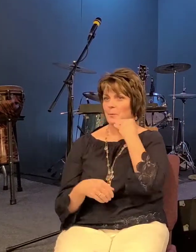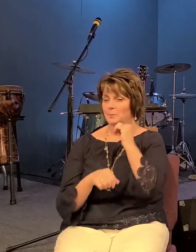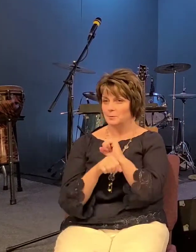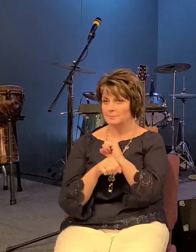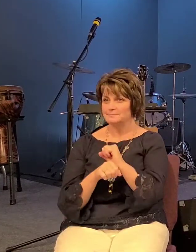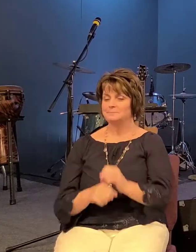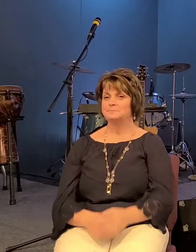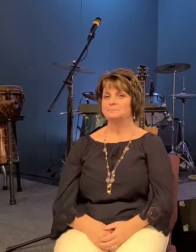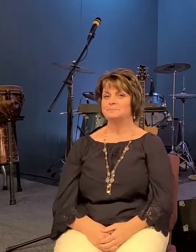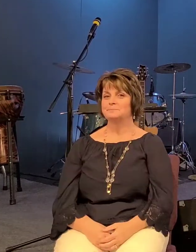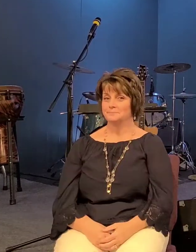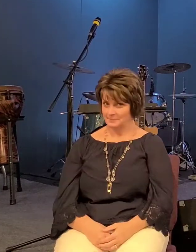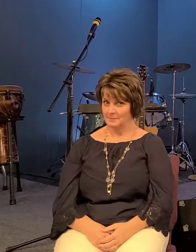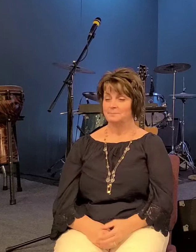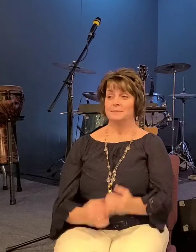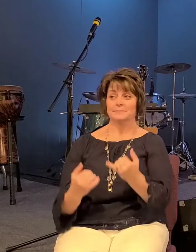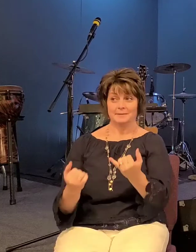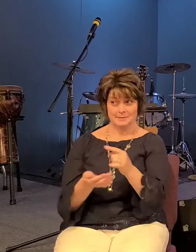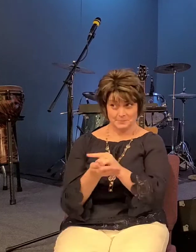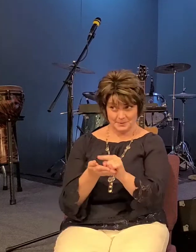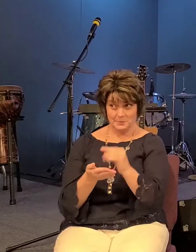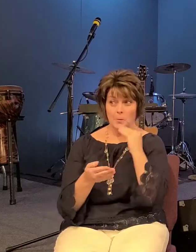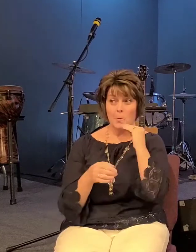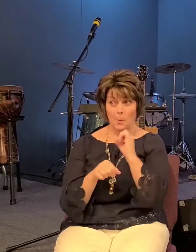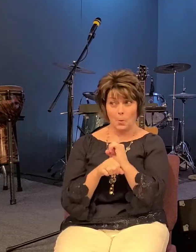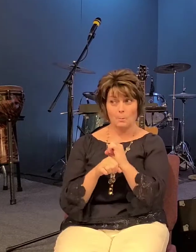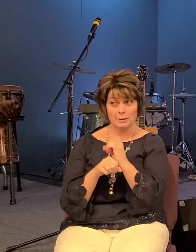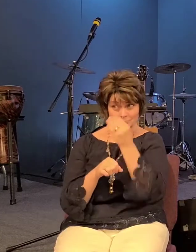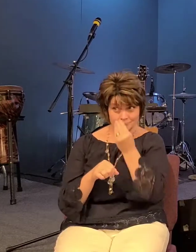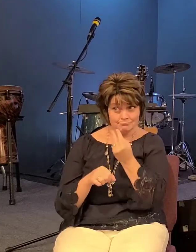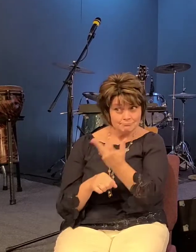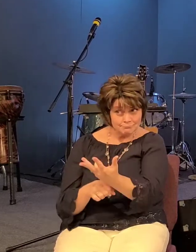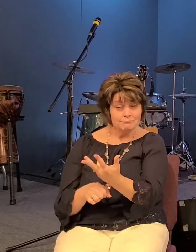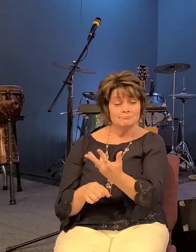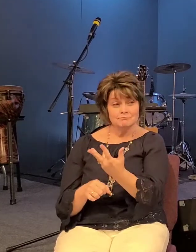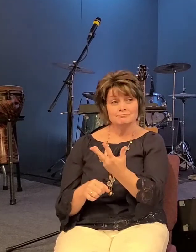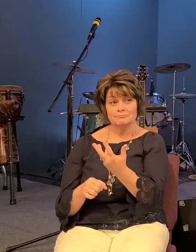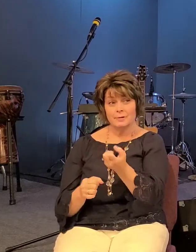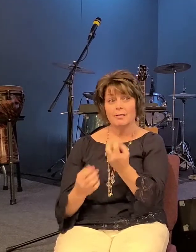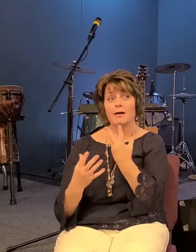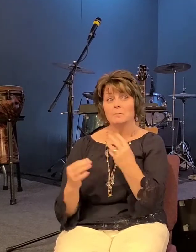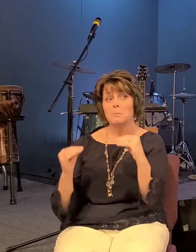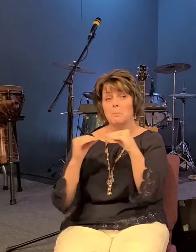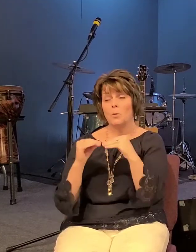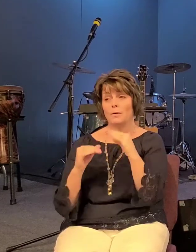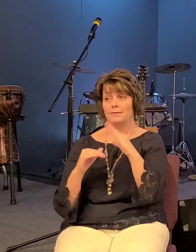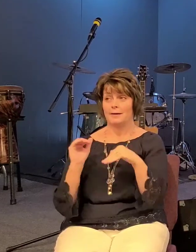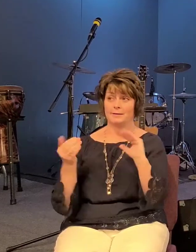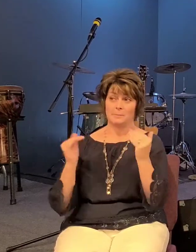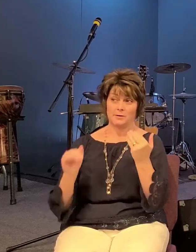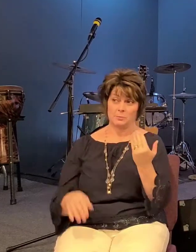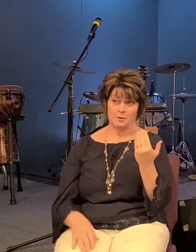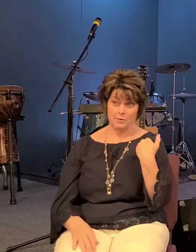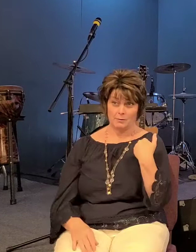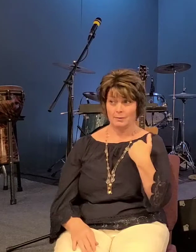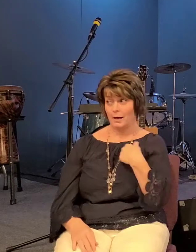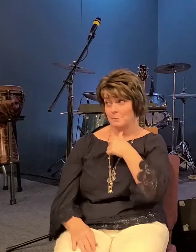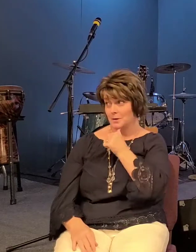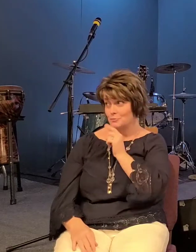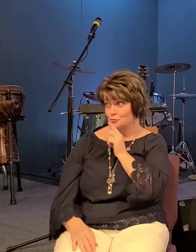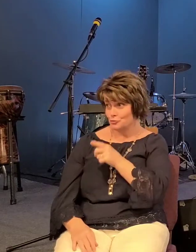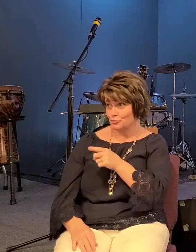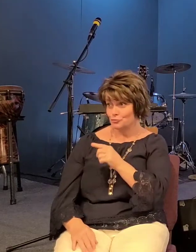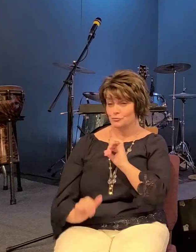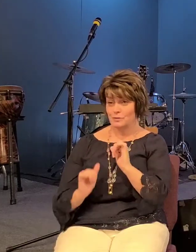there's homework this week there's quite a bit more homework than we've had in the past so i'm not sure how